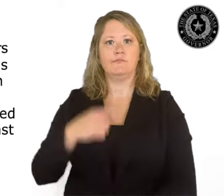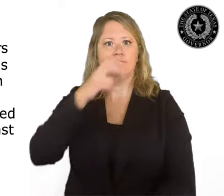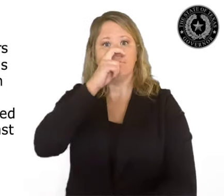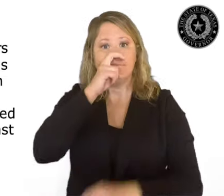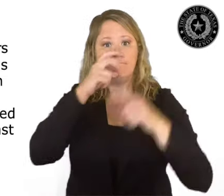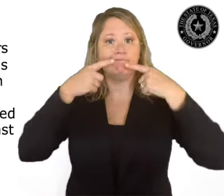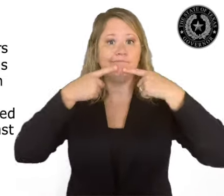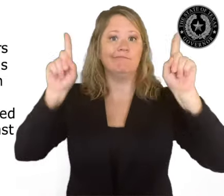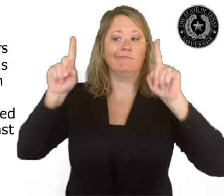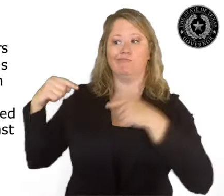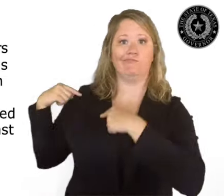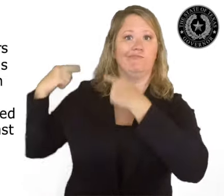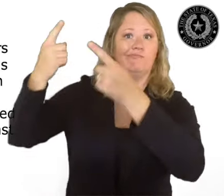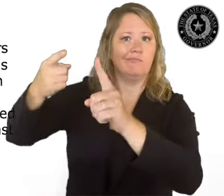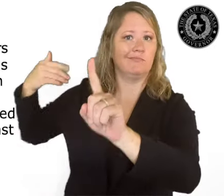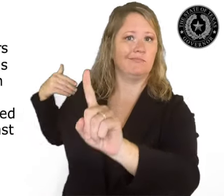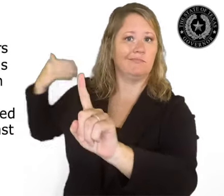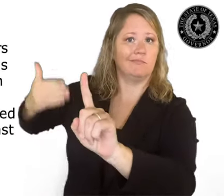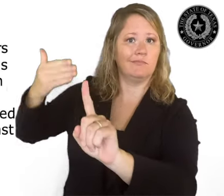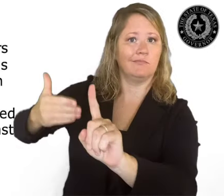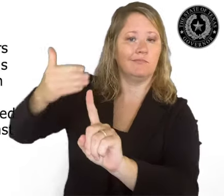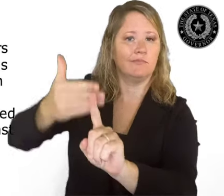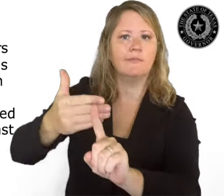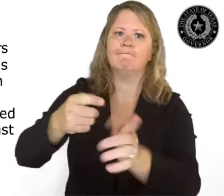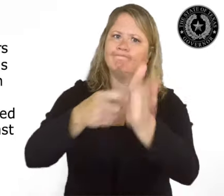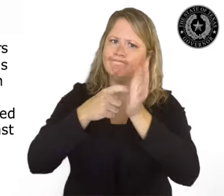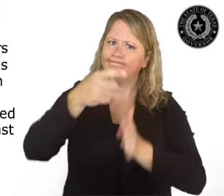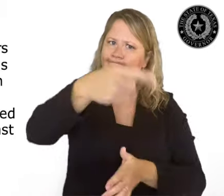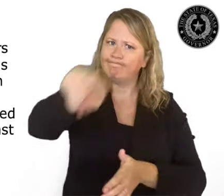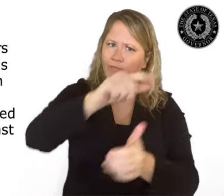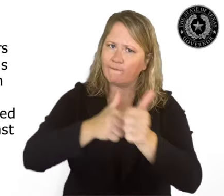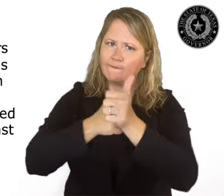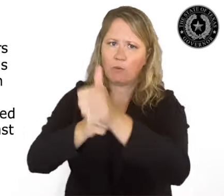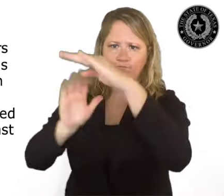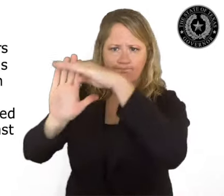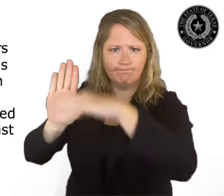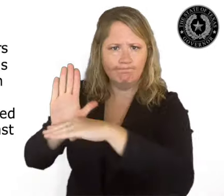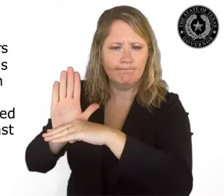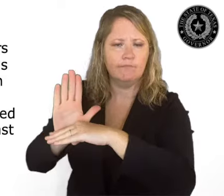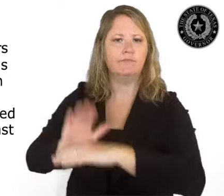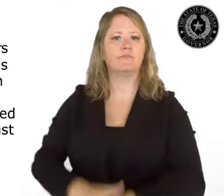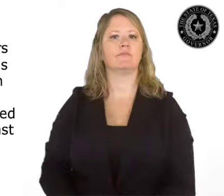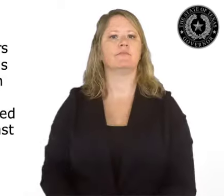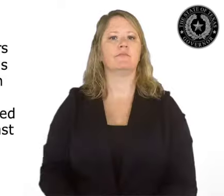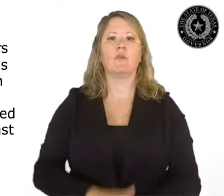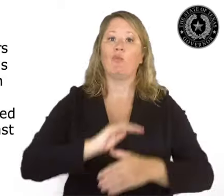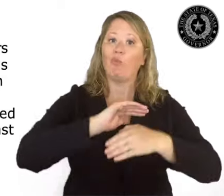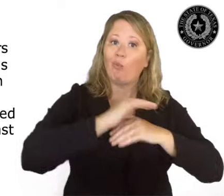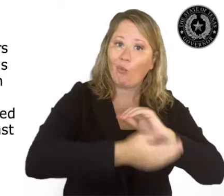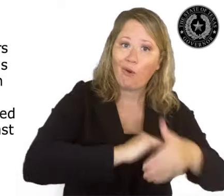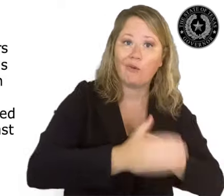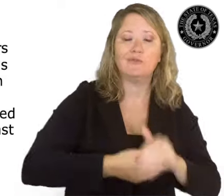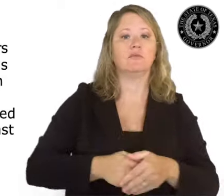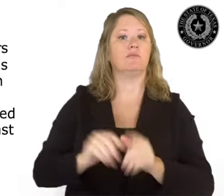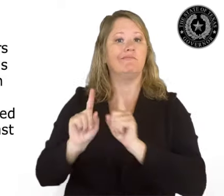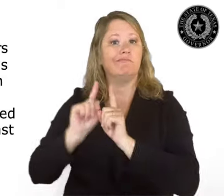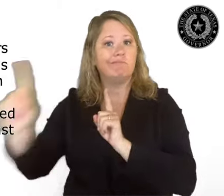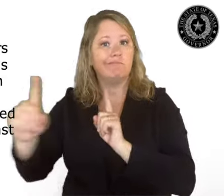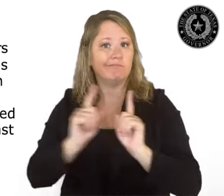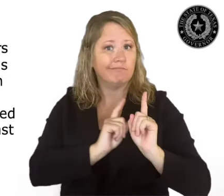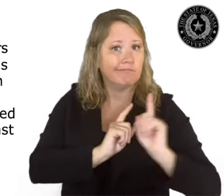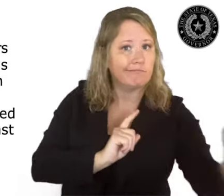Whereas, I have issued executive orders and suspensions of Texas laws in response to COVID-19